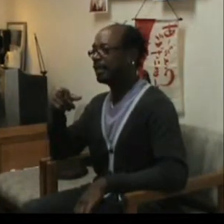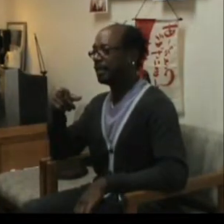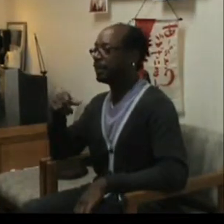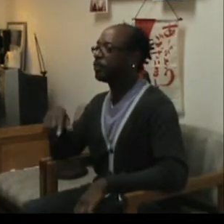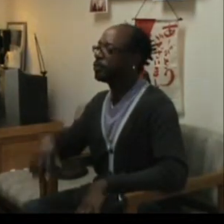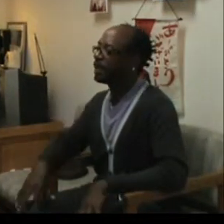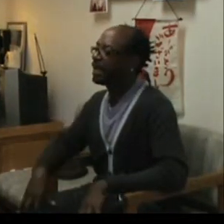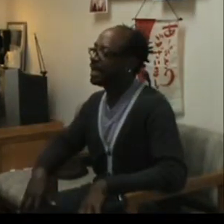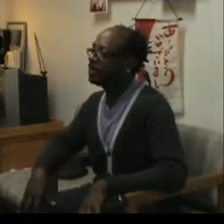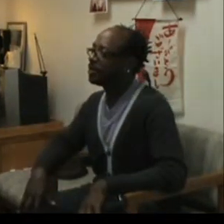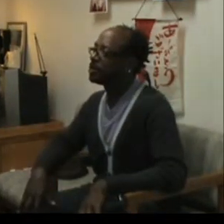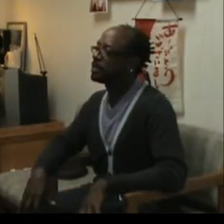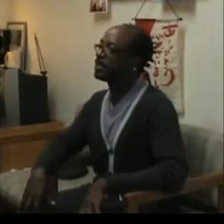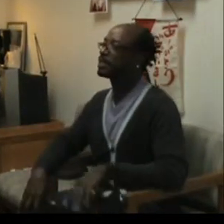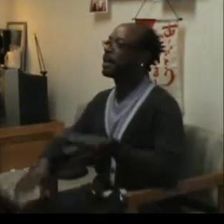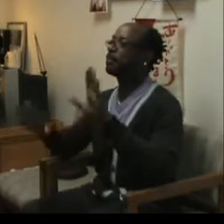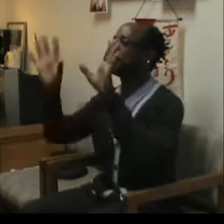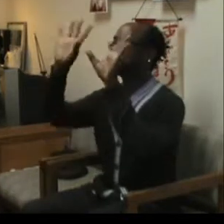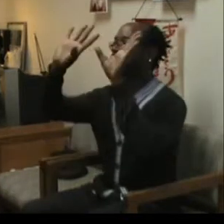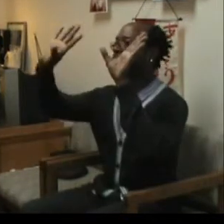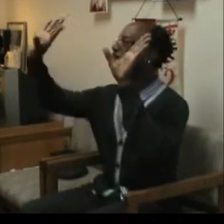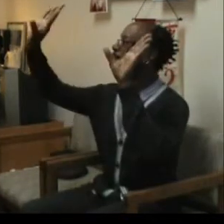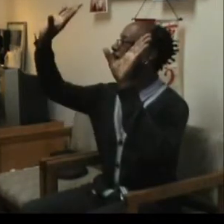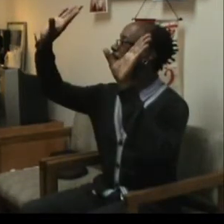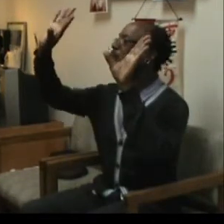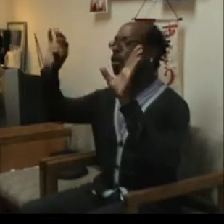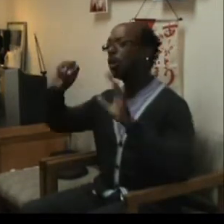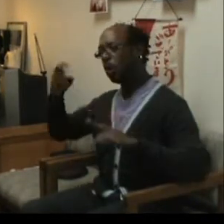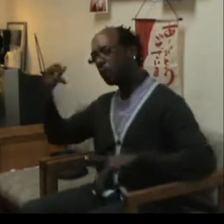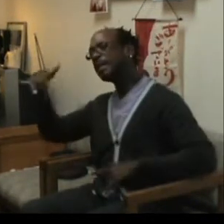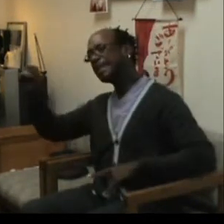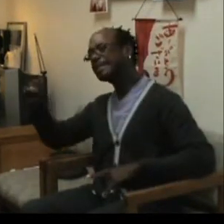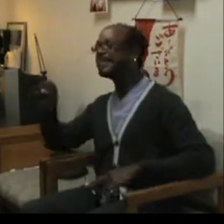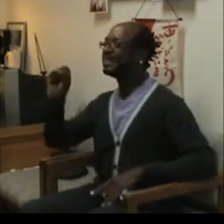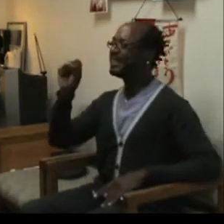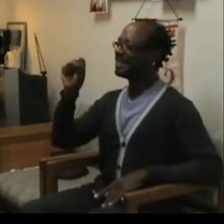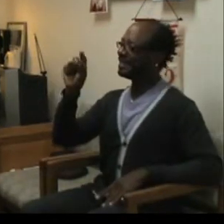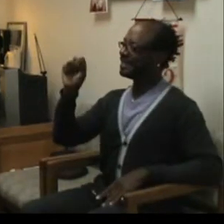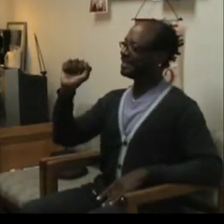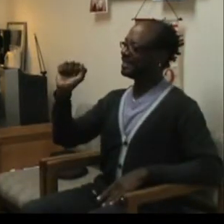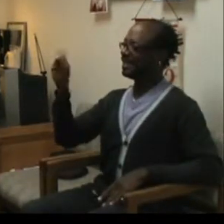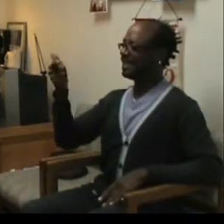Like when you're in a cave and you see the top of the roof of the cave. Oh stalactites and stalagmites.